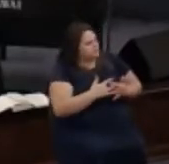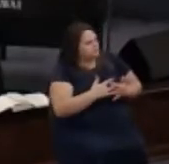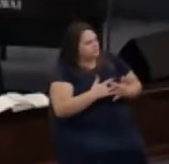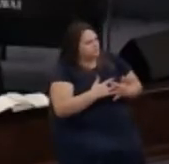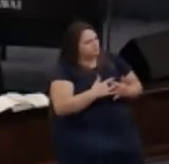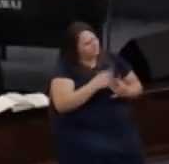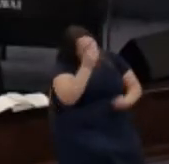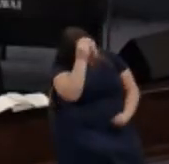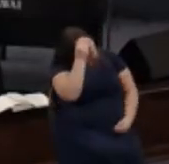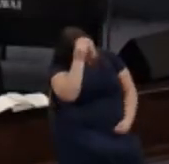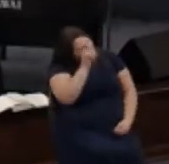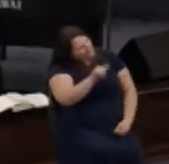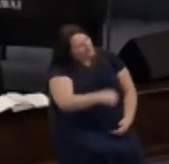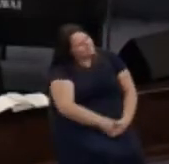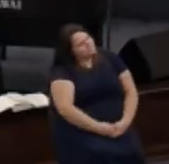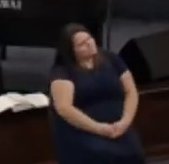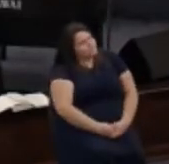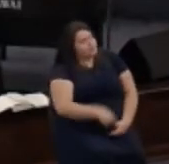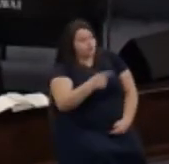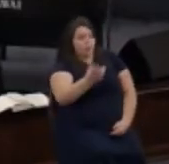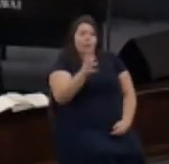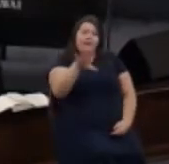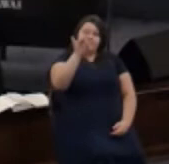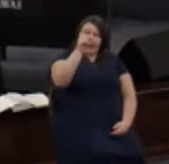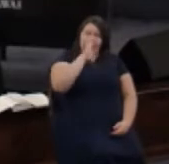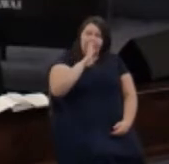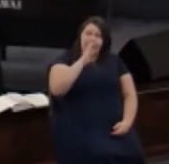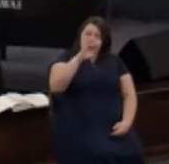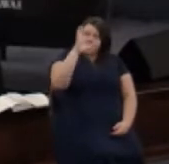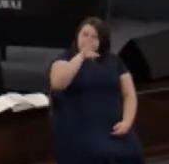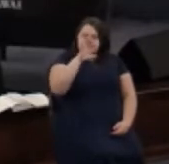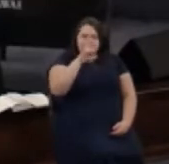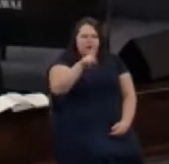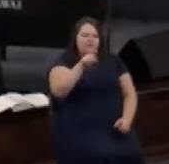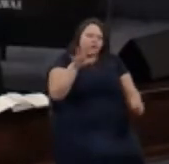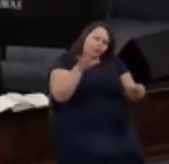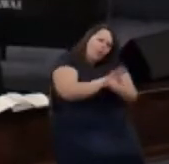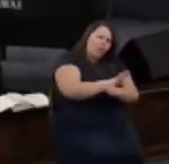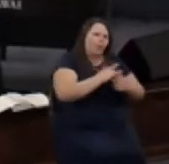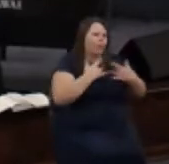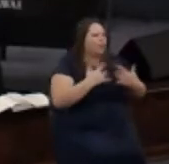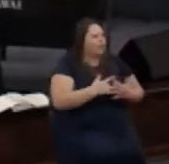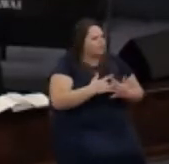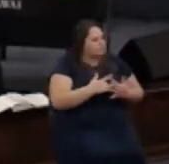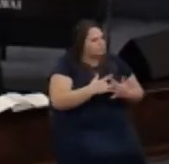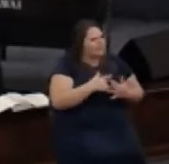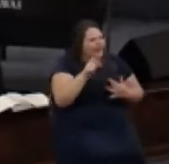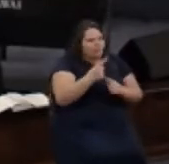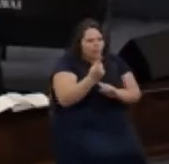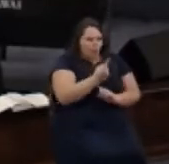think about that you want to find God you want to seek him you seek him with all your heart be singularly focused